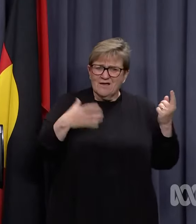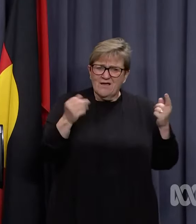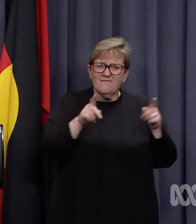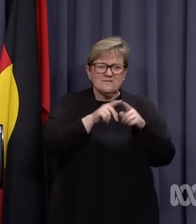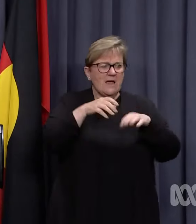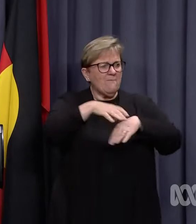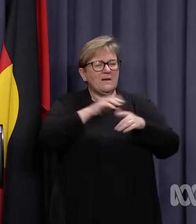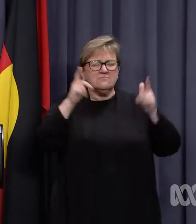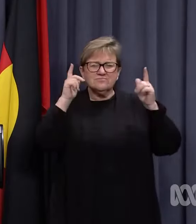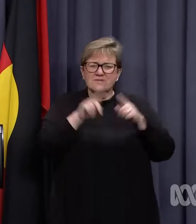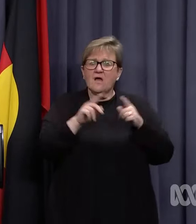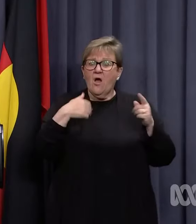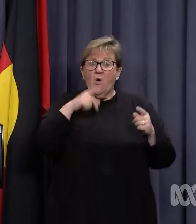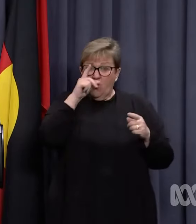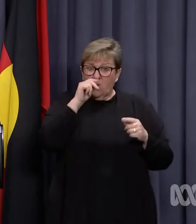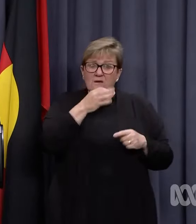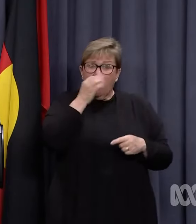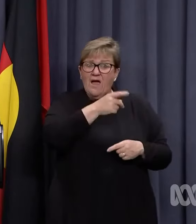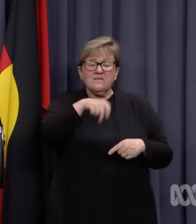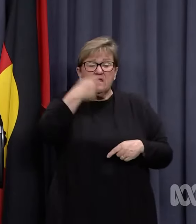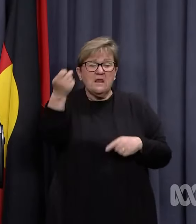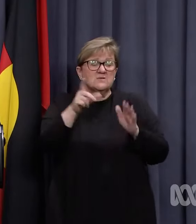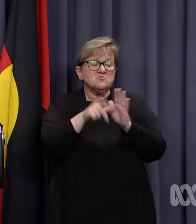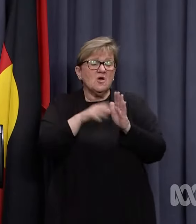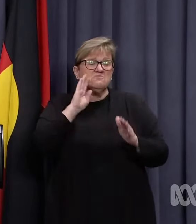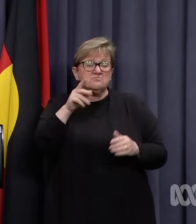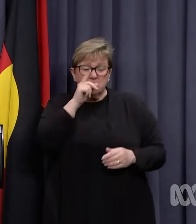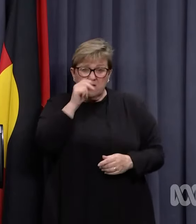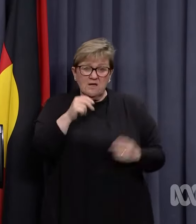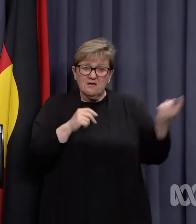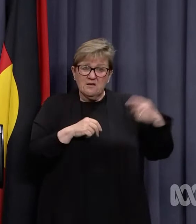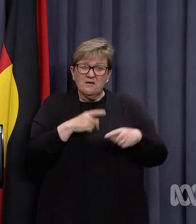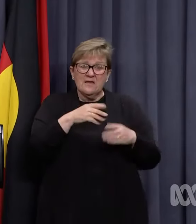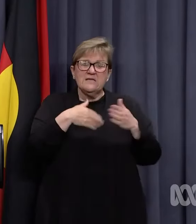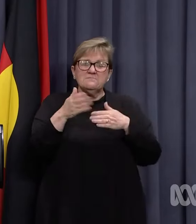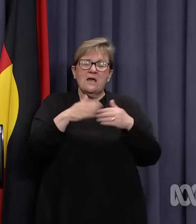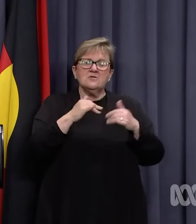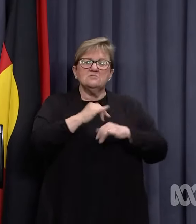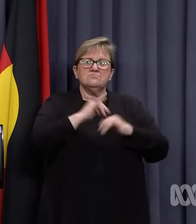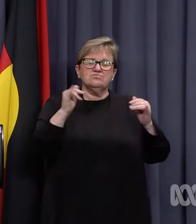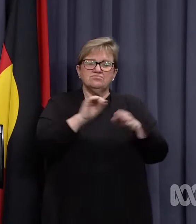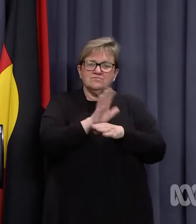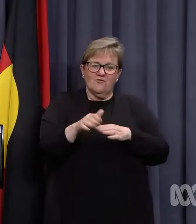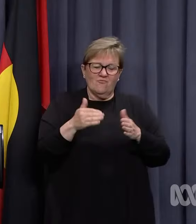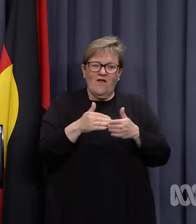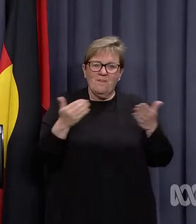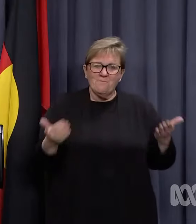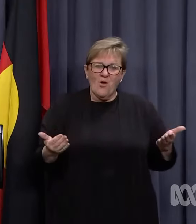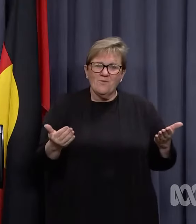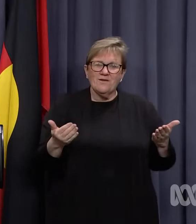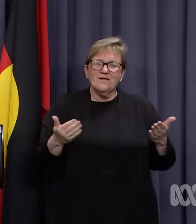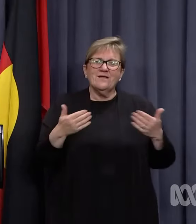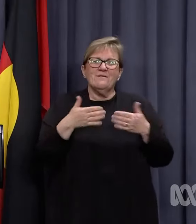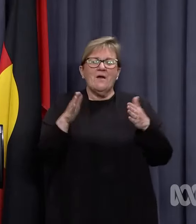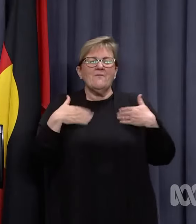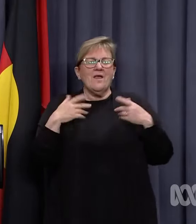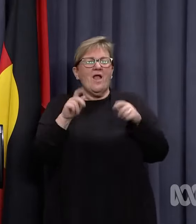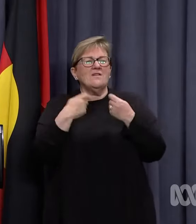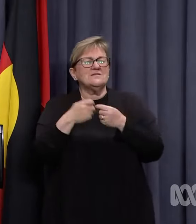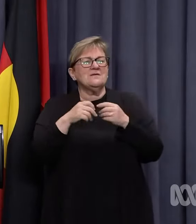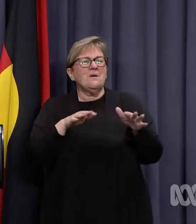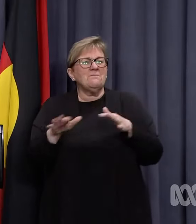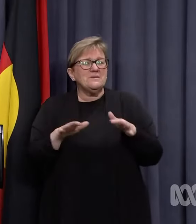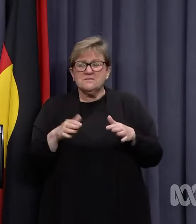Commissioner. We can make him available at the next press conference. He's managing a major pandemic at the moment. The public health team are very busy,